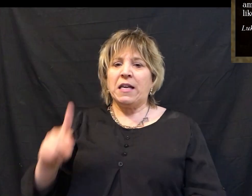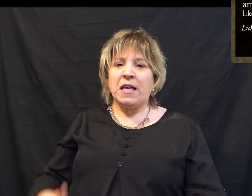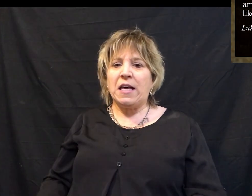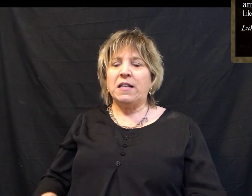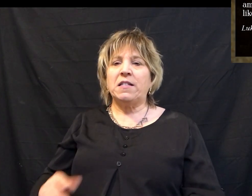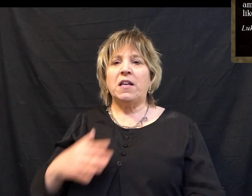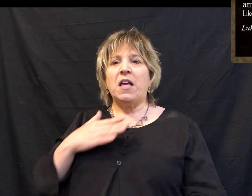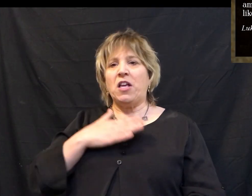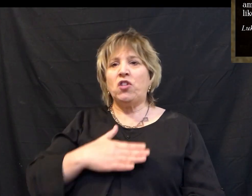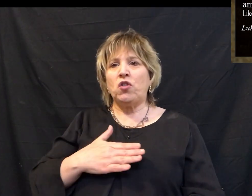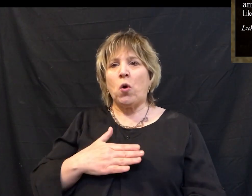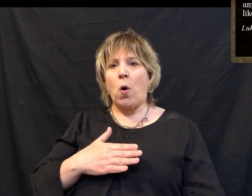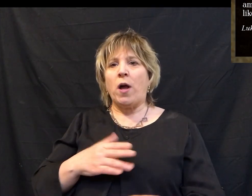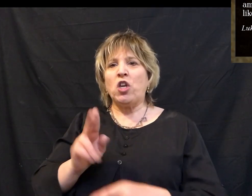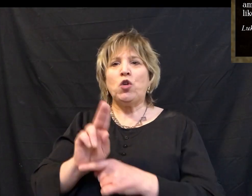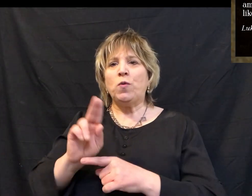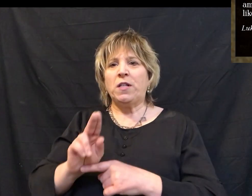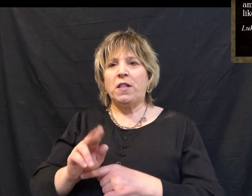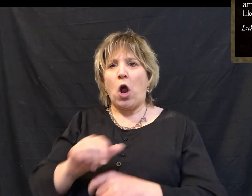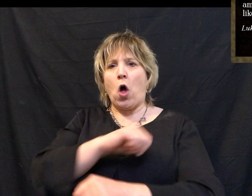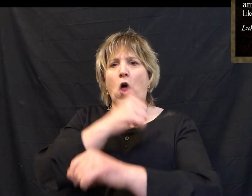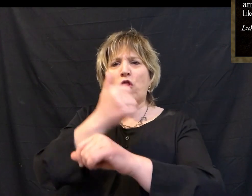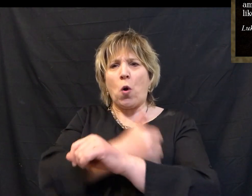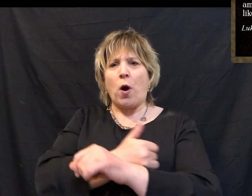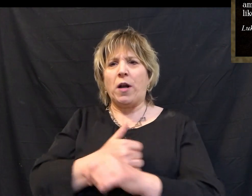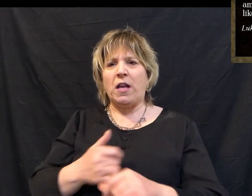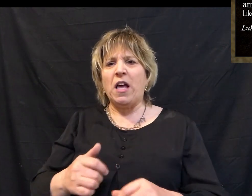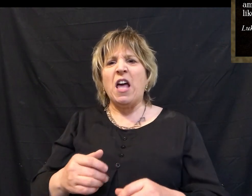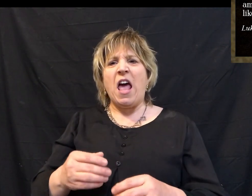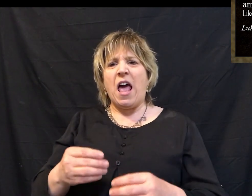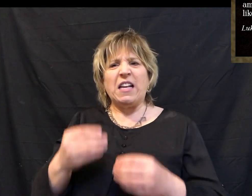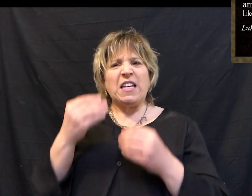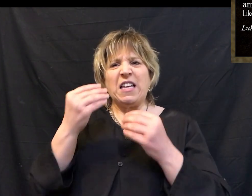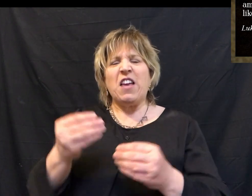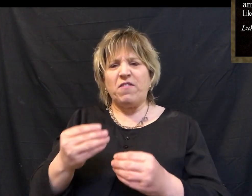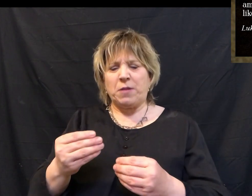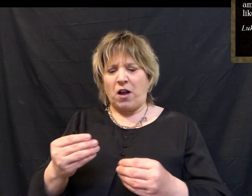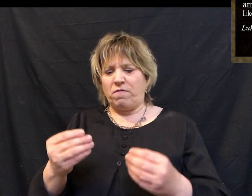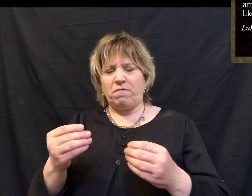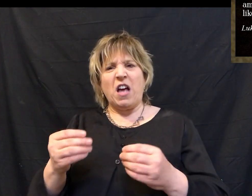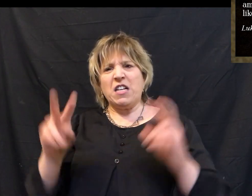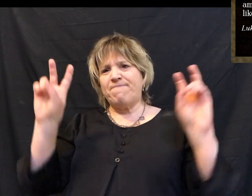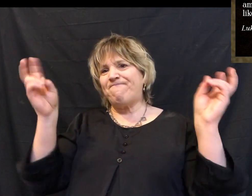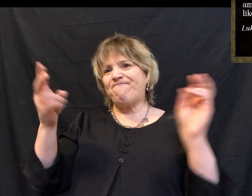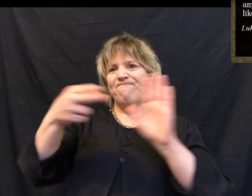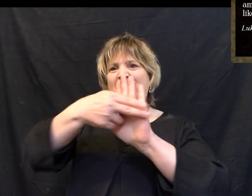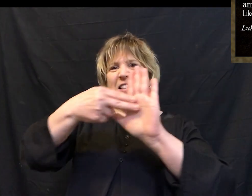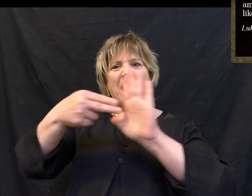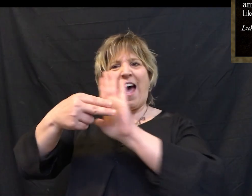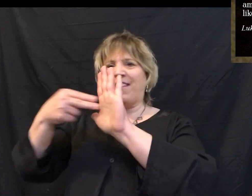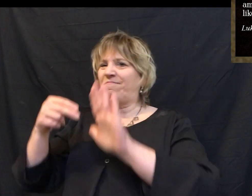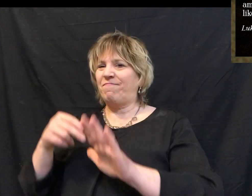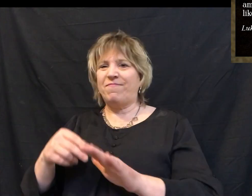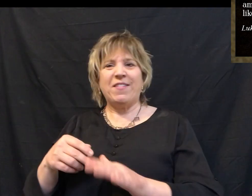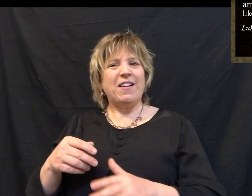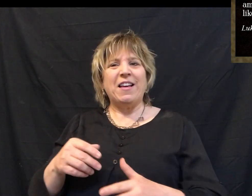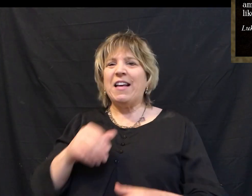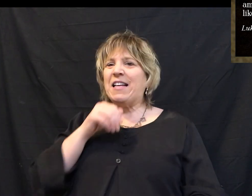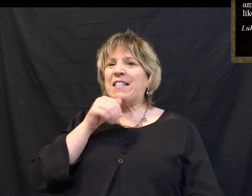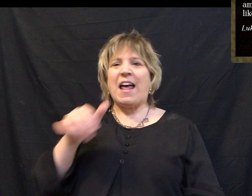Kings like to throw their weight around, and people in authority like to give themselves fancy titles. It's not going to